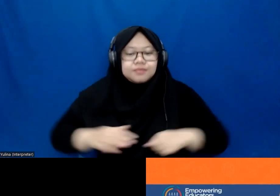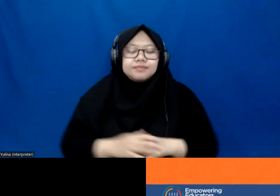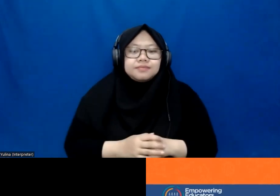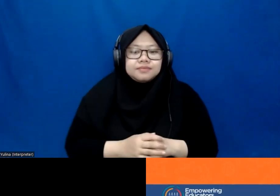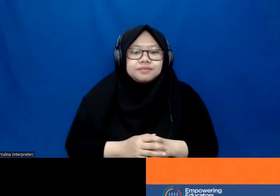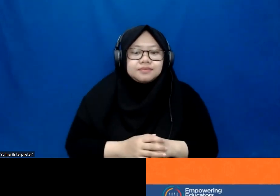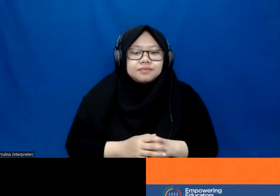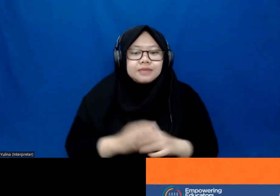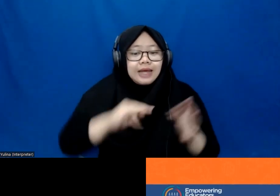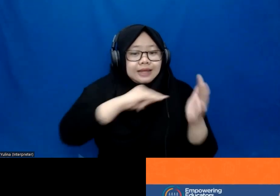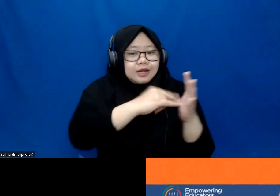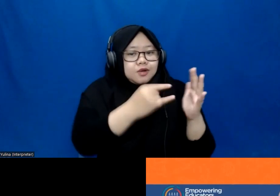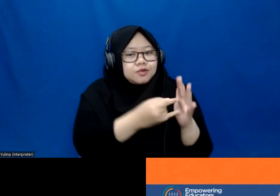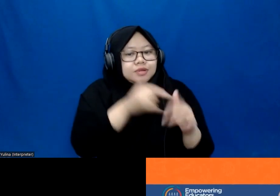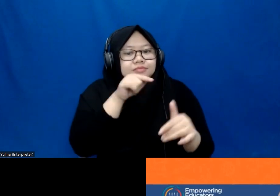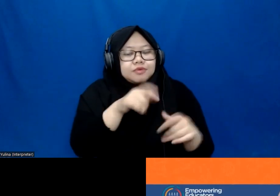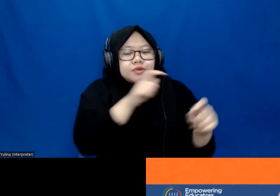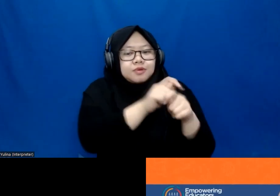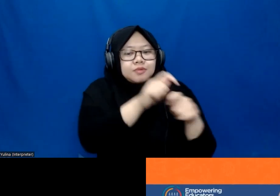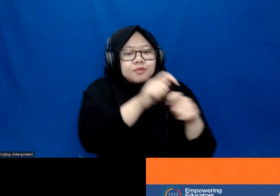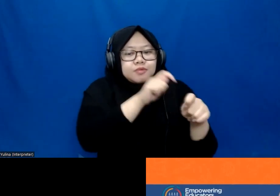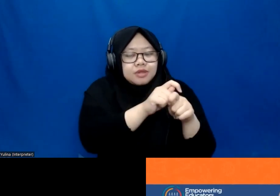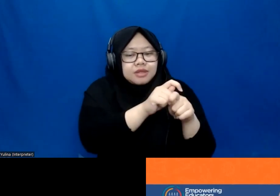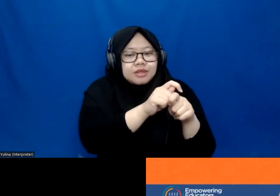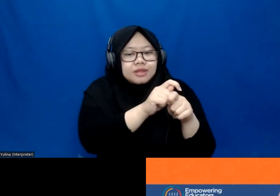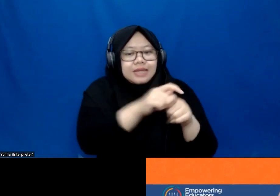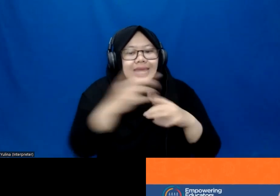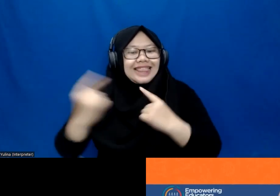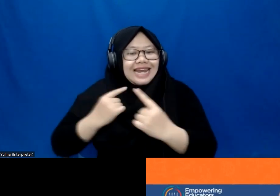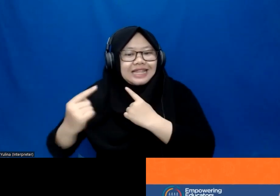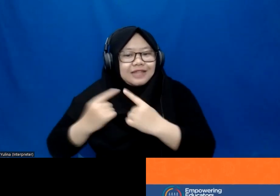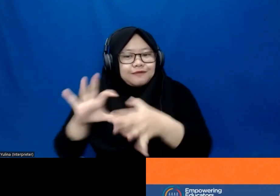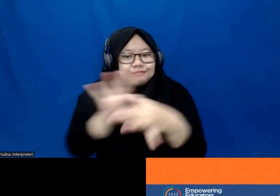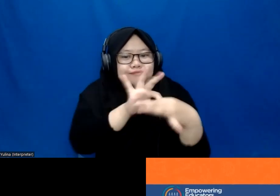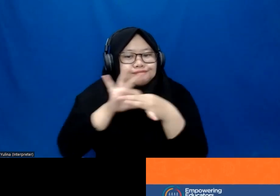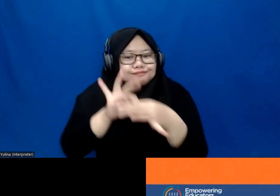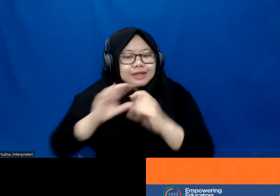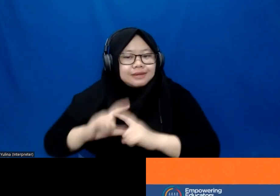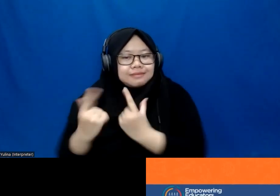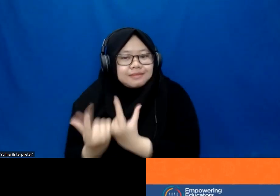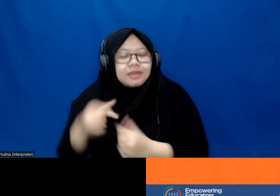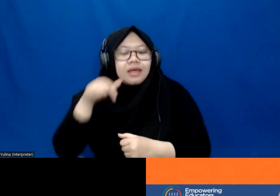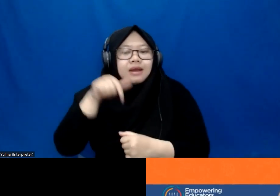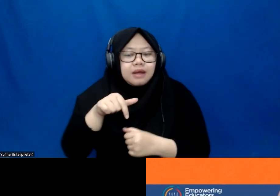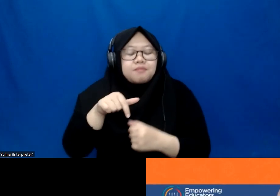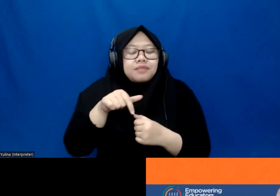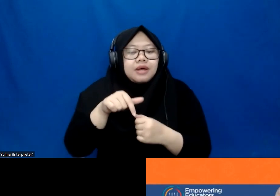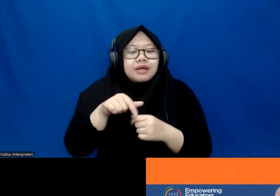The technology as well can create an interactive and engaging environment. So technology can create